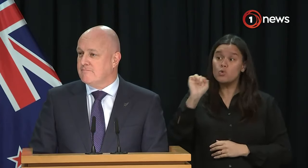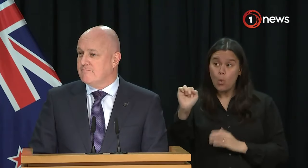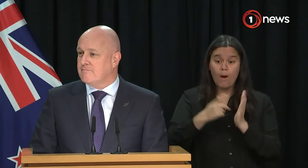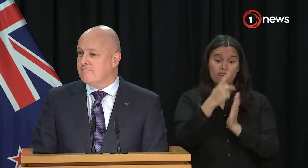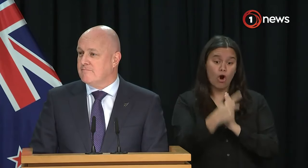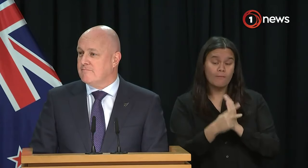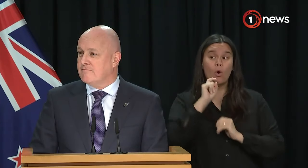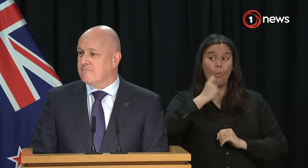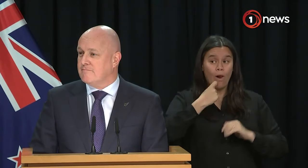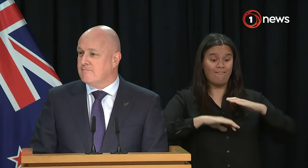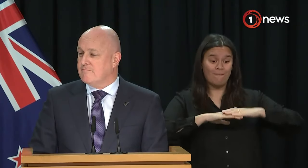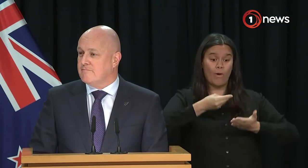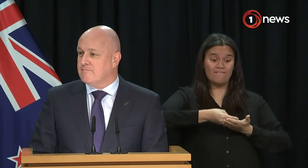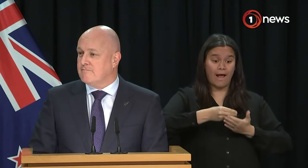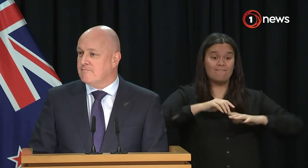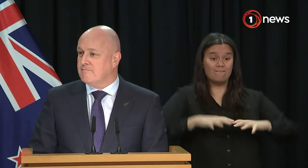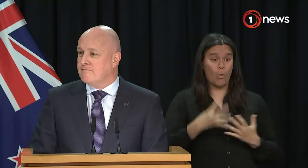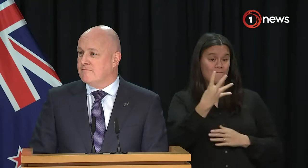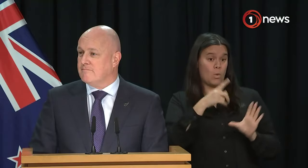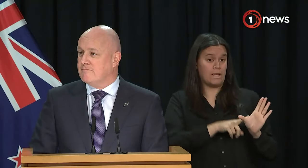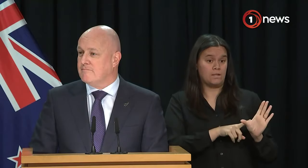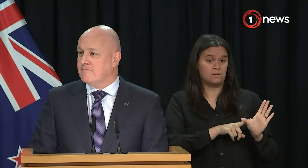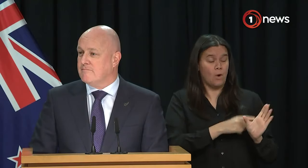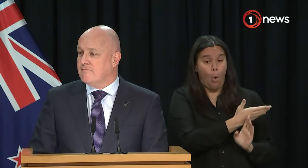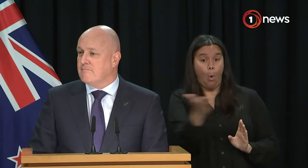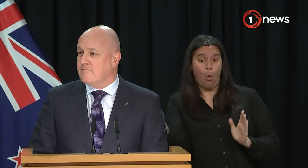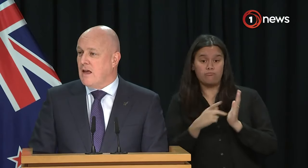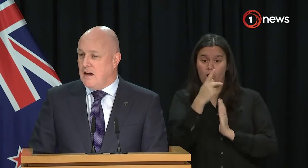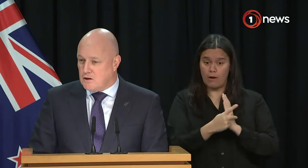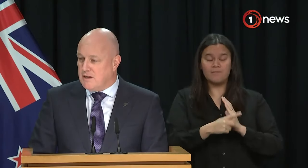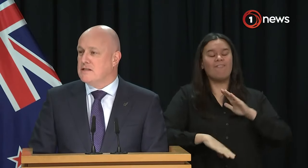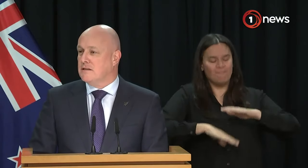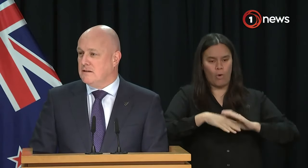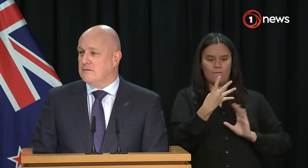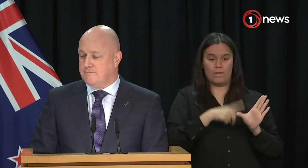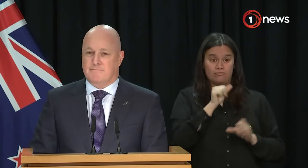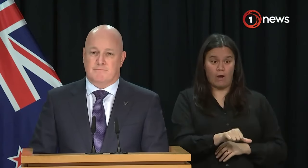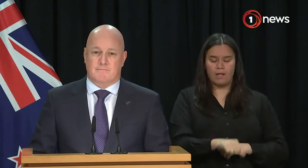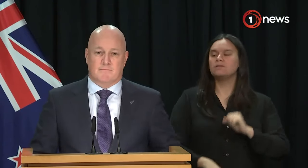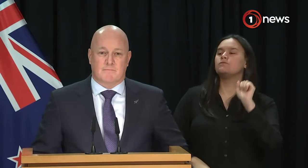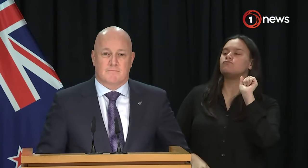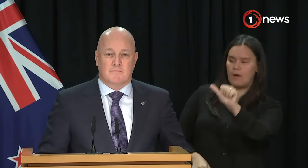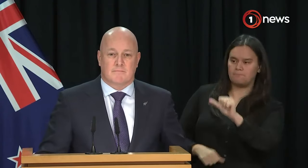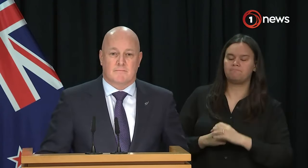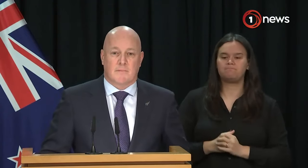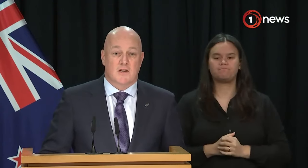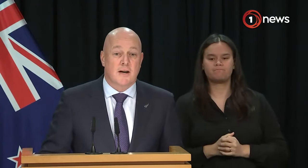funded for four years, there will be no programs that won't be fully funded for four years? Correct. Can I just ask